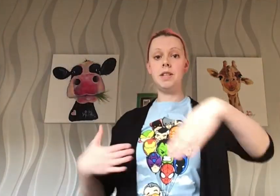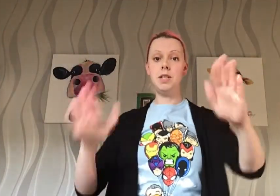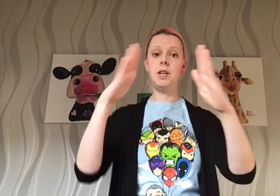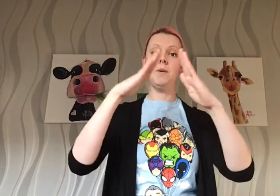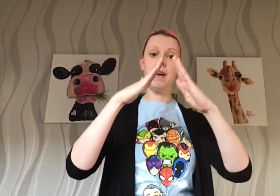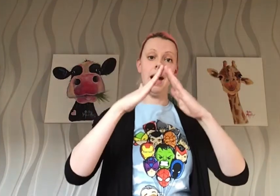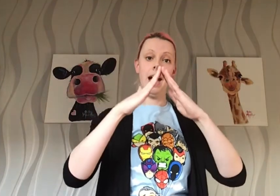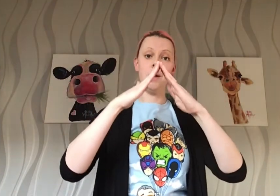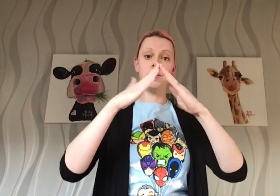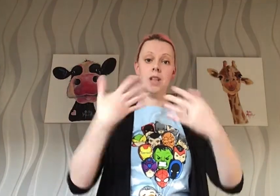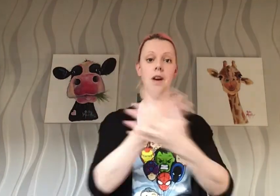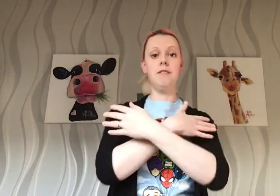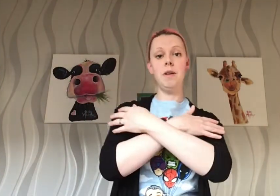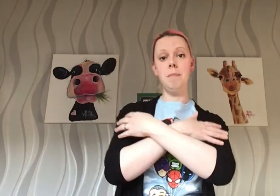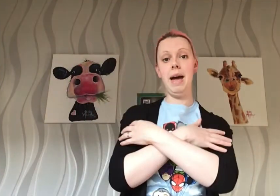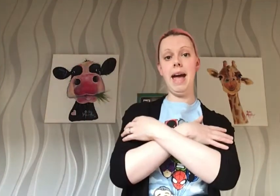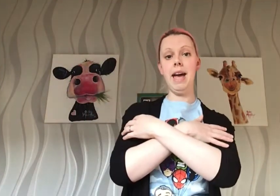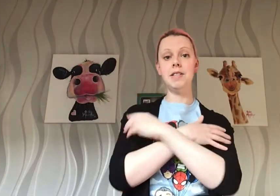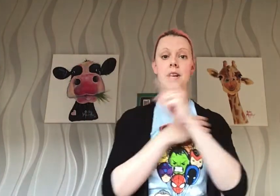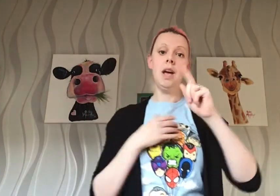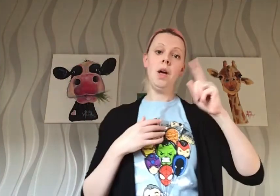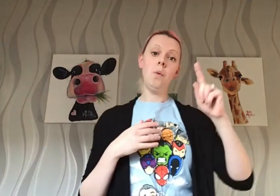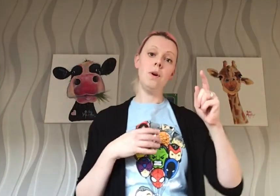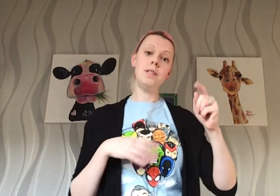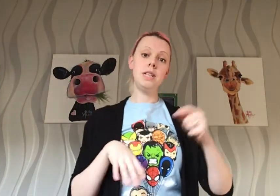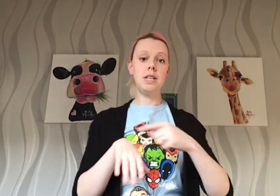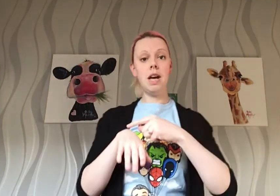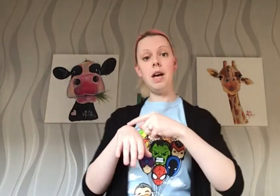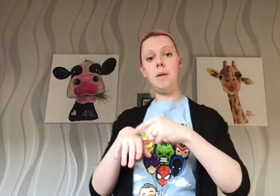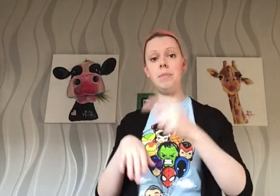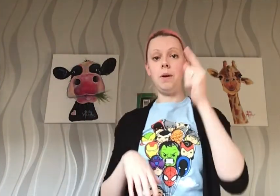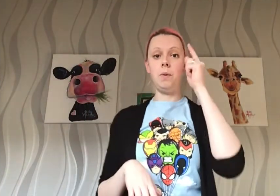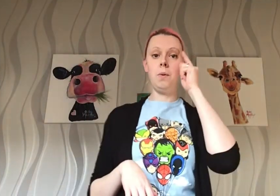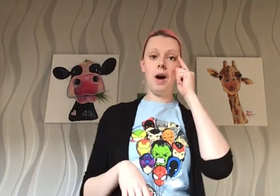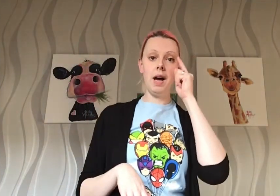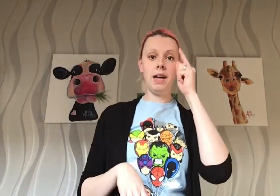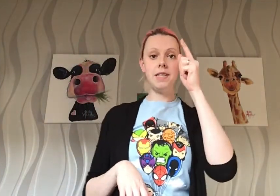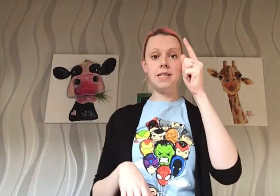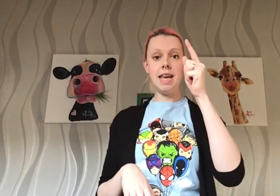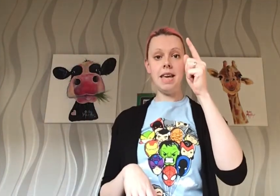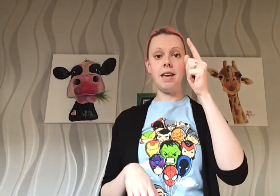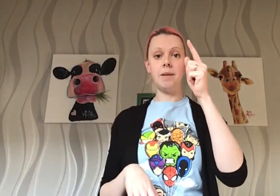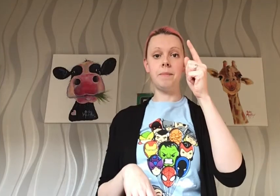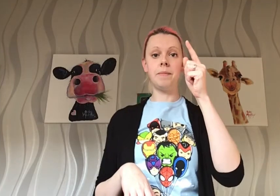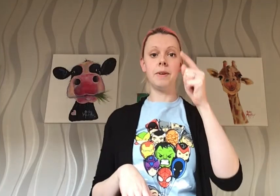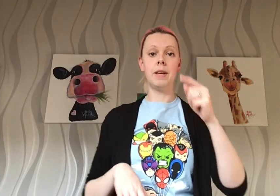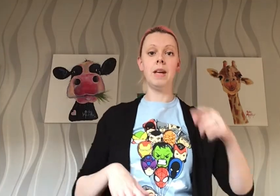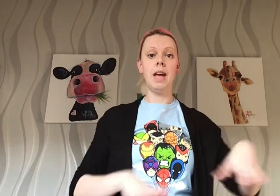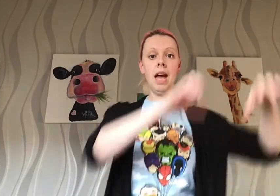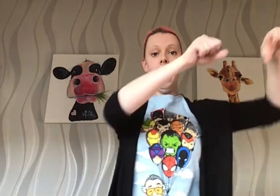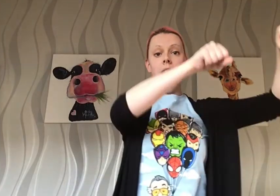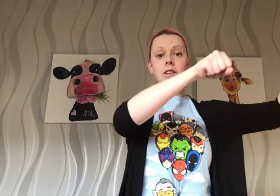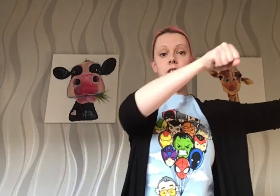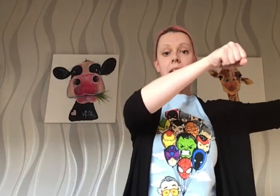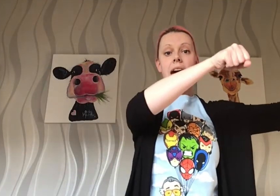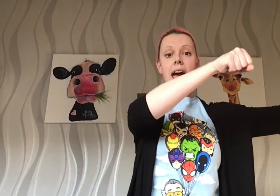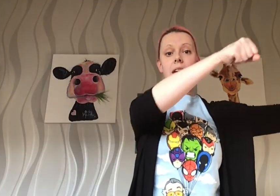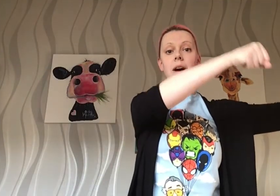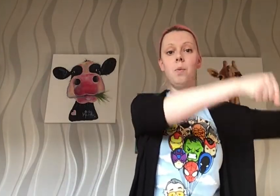to the house of the bears, what did her blue eyes see? A chair that